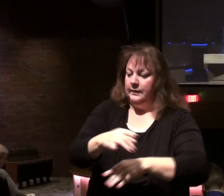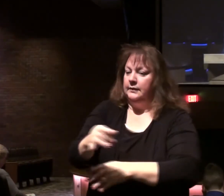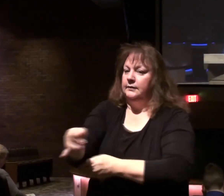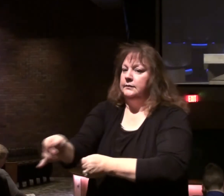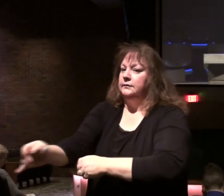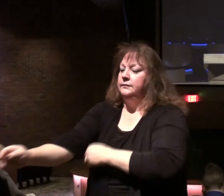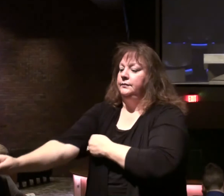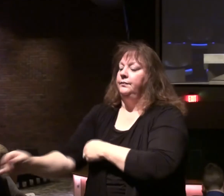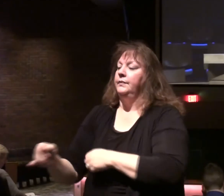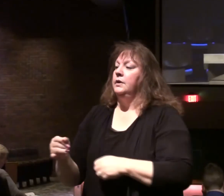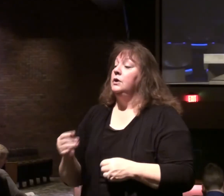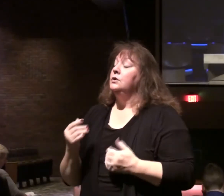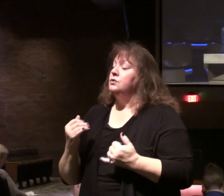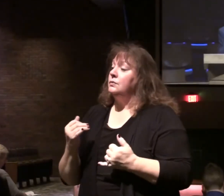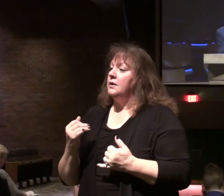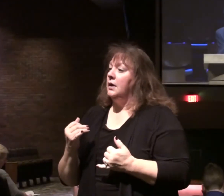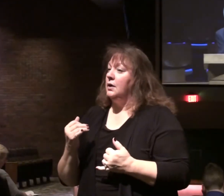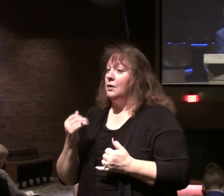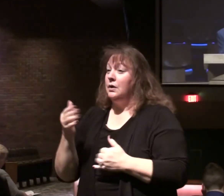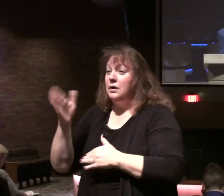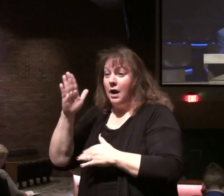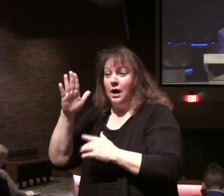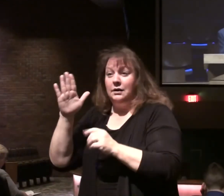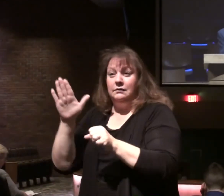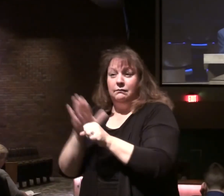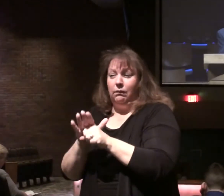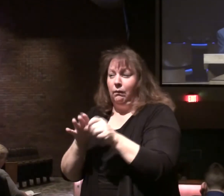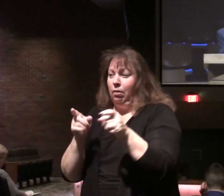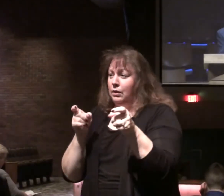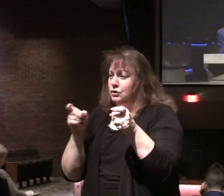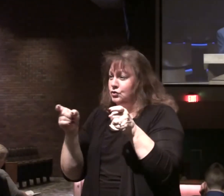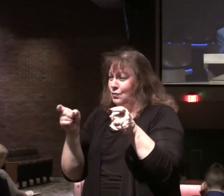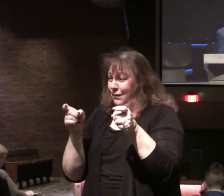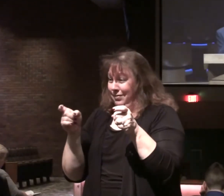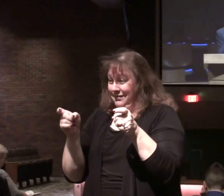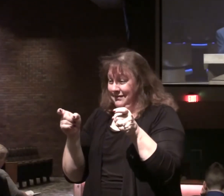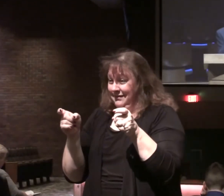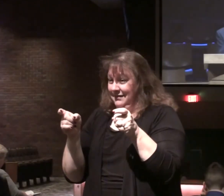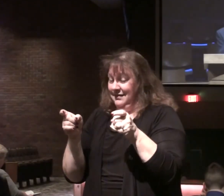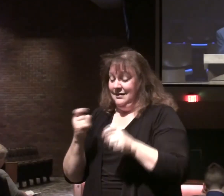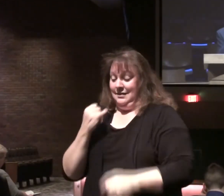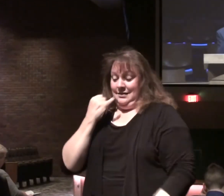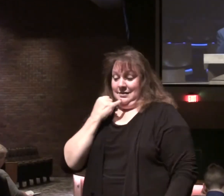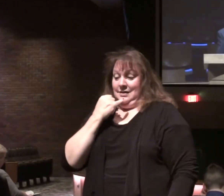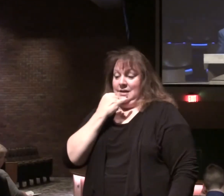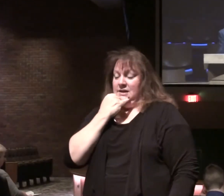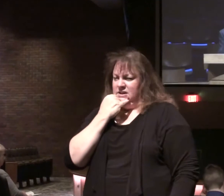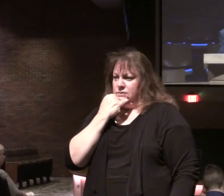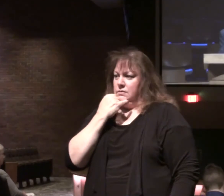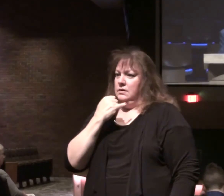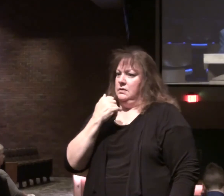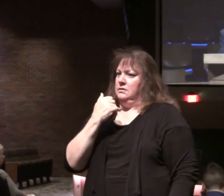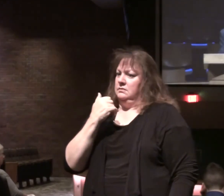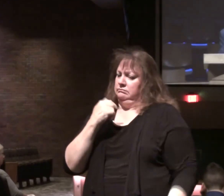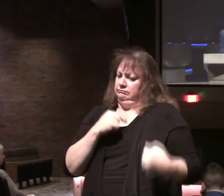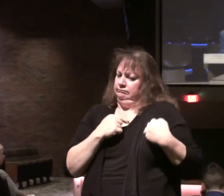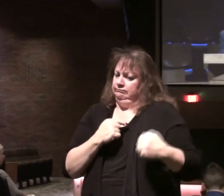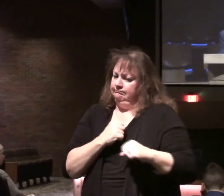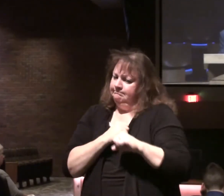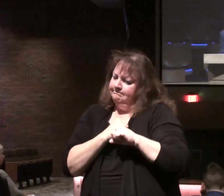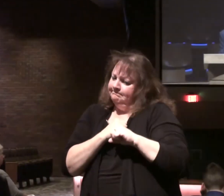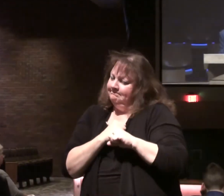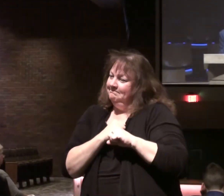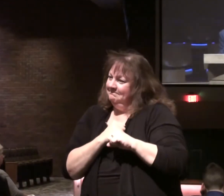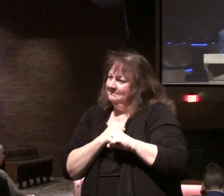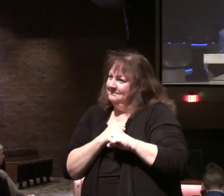Gentiles here, you see God's sovereignty. And Israel has had some protection for the first